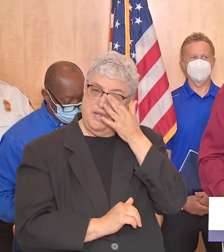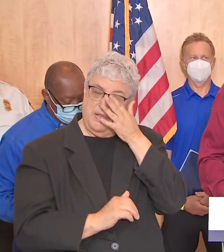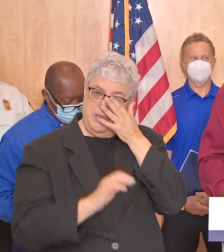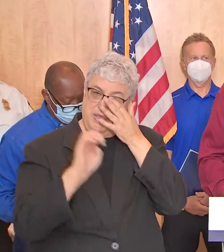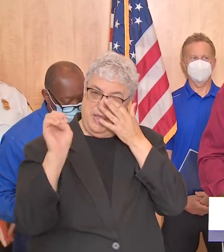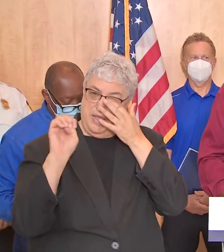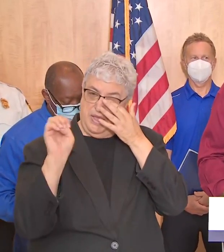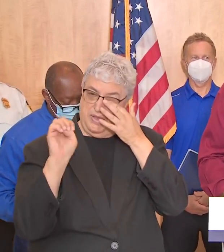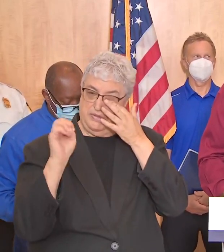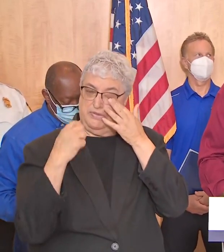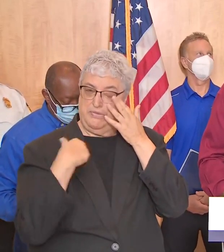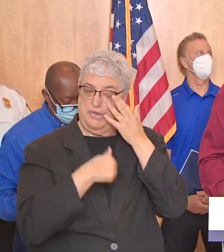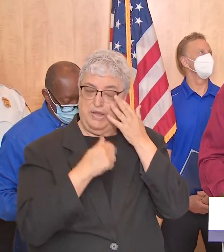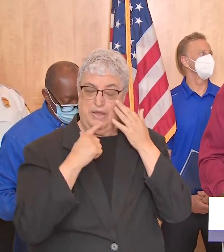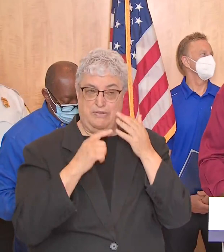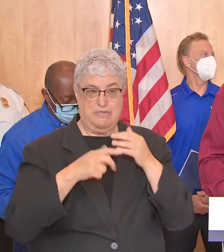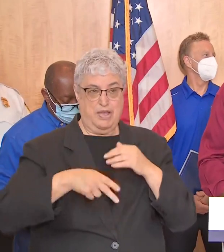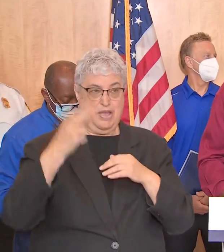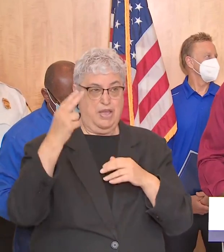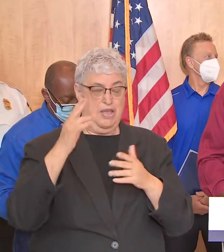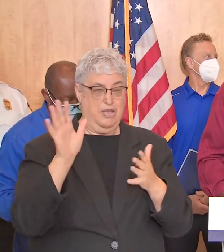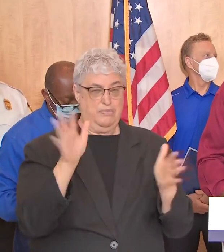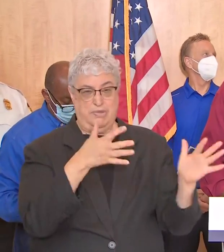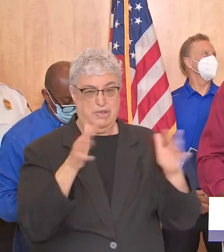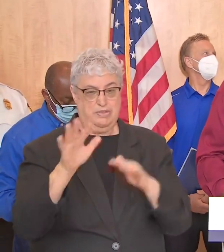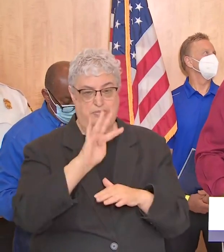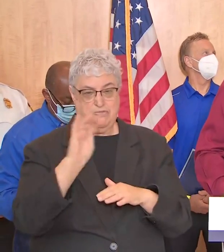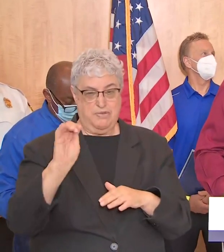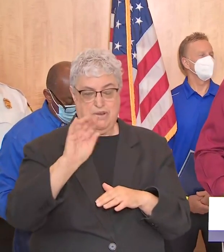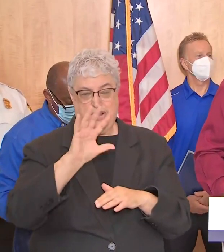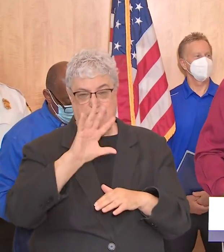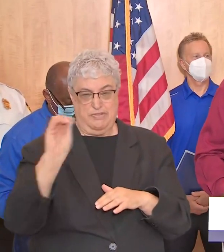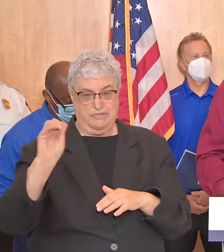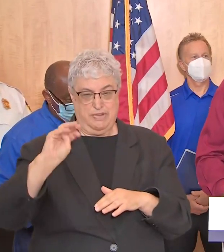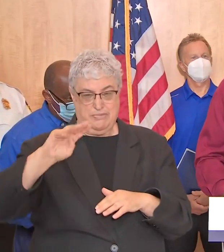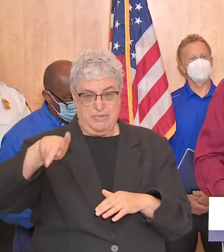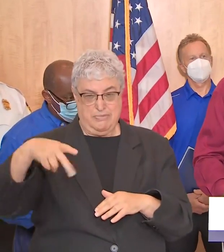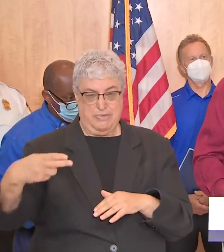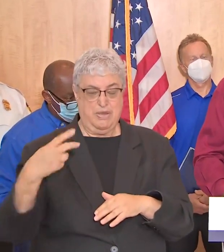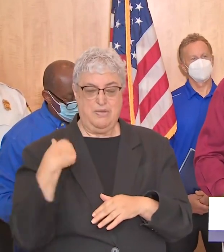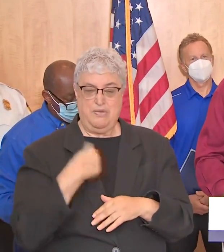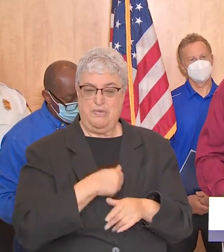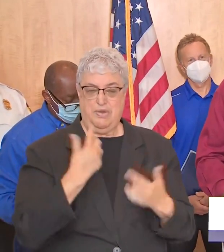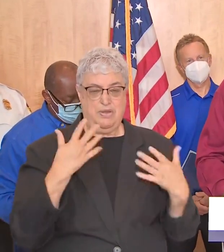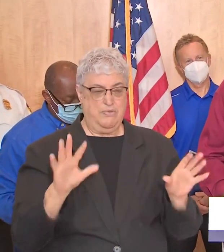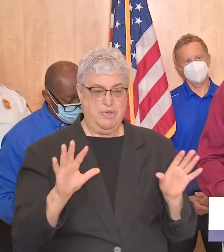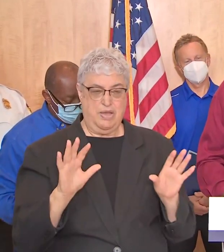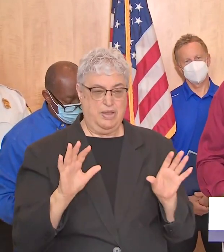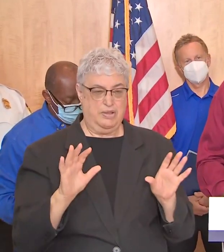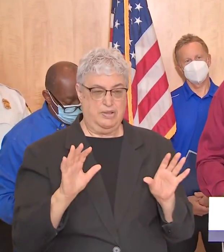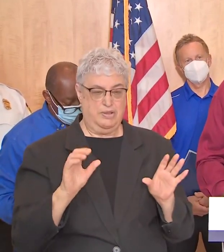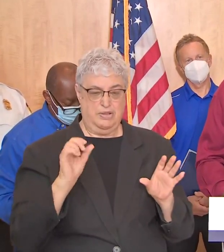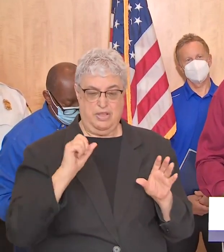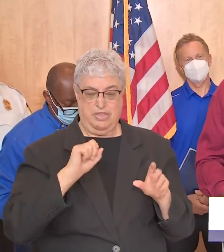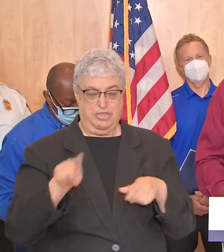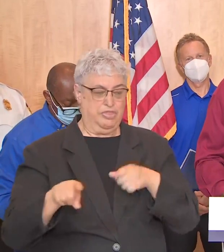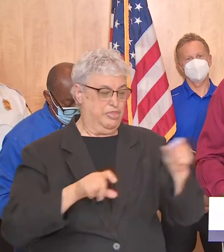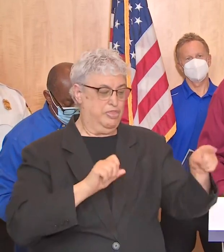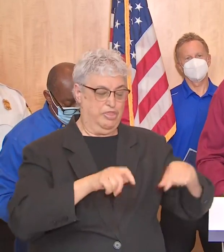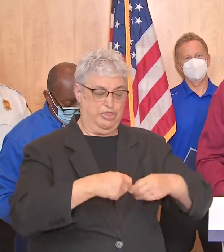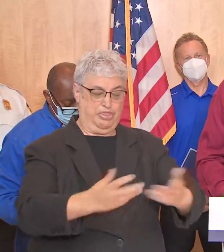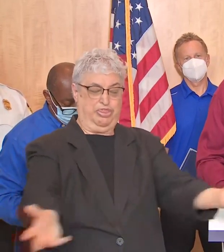east side we're going to have these high winds 40 50 miles an hour we do not want to congresswoman trash our neighborhoods